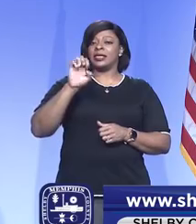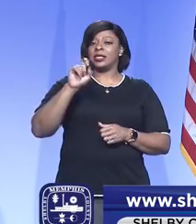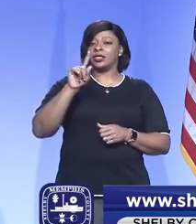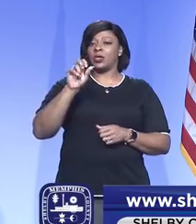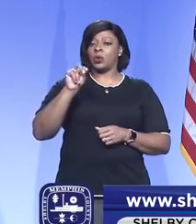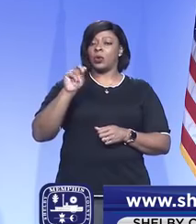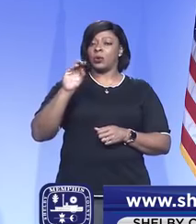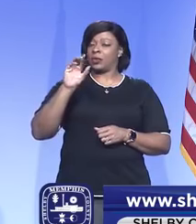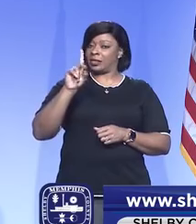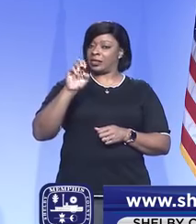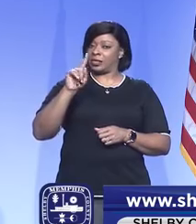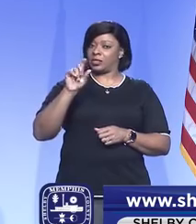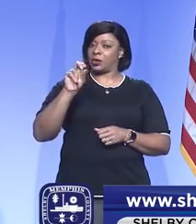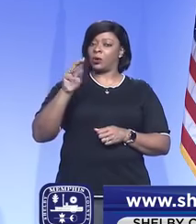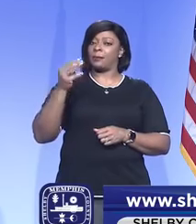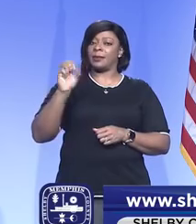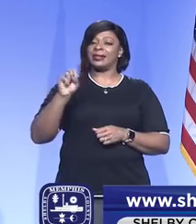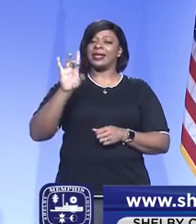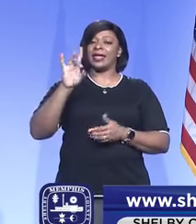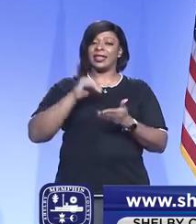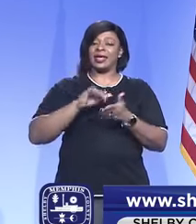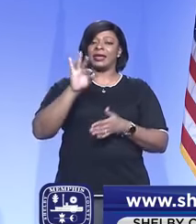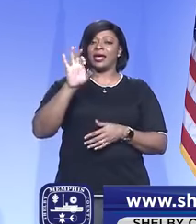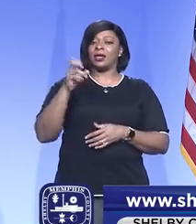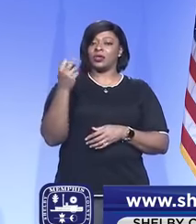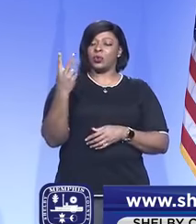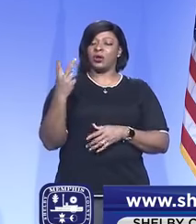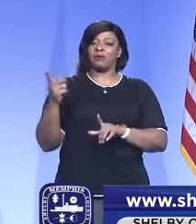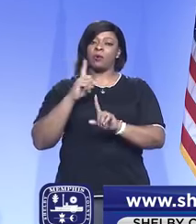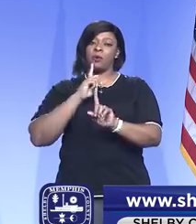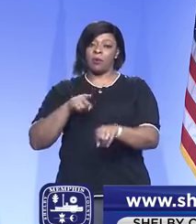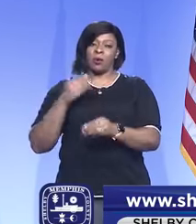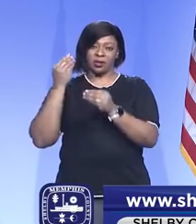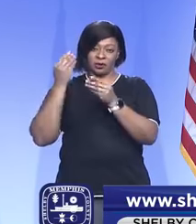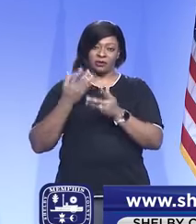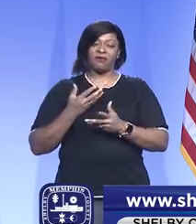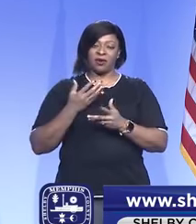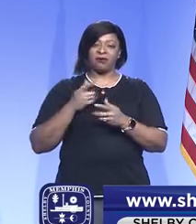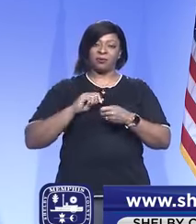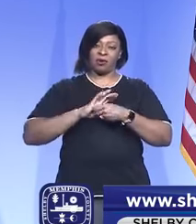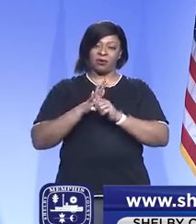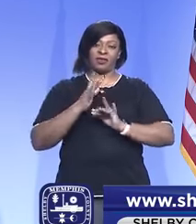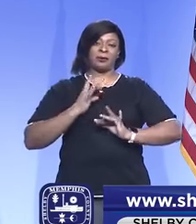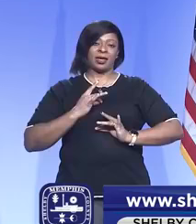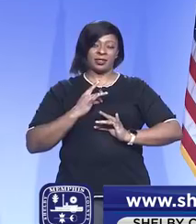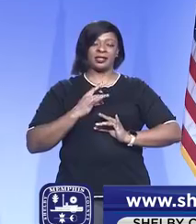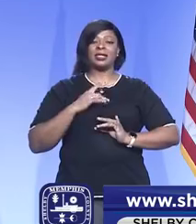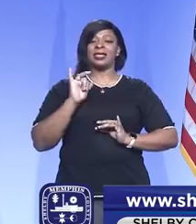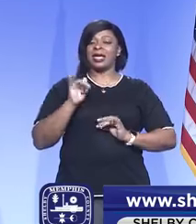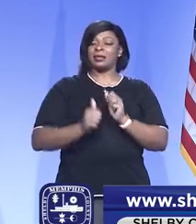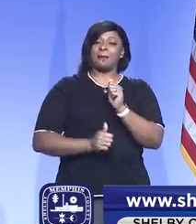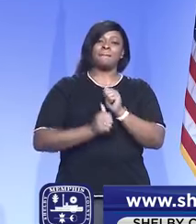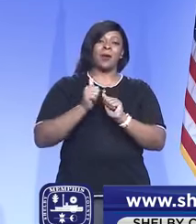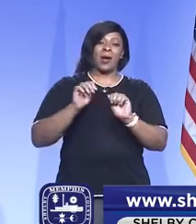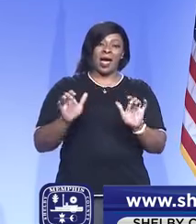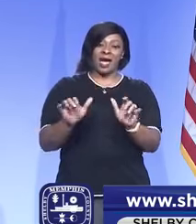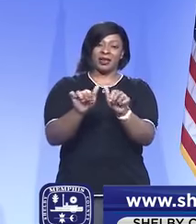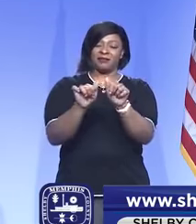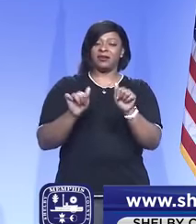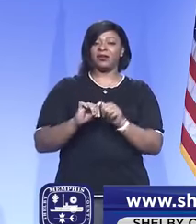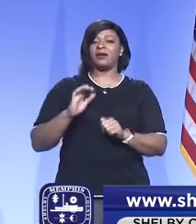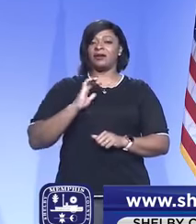County, Mississippi, 8,912 cases have been reported. That is, right now, one of the most active areas in